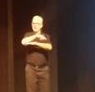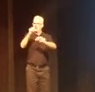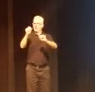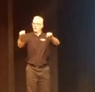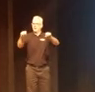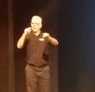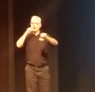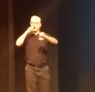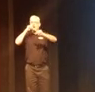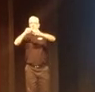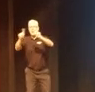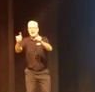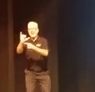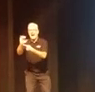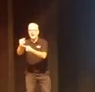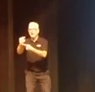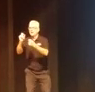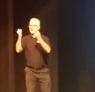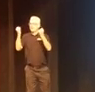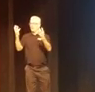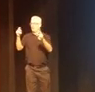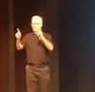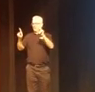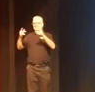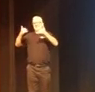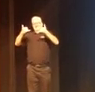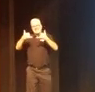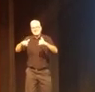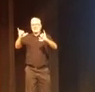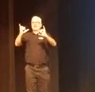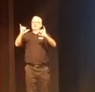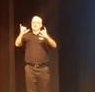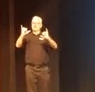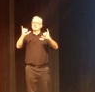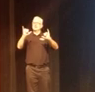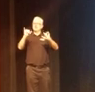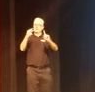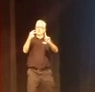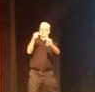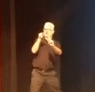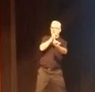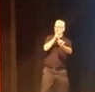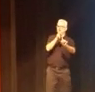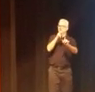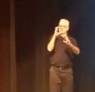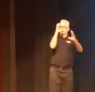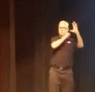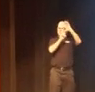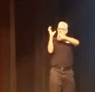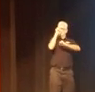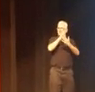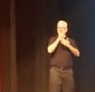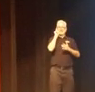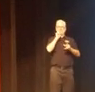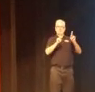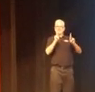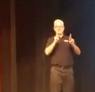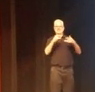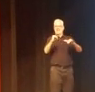We need to become smarter today with that thinking. But yet, there are many people out there who have a different perspective and